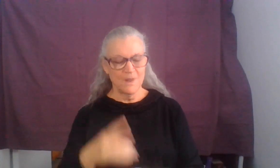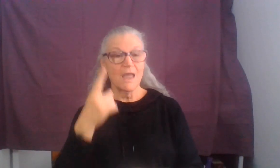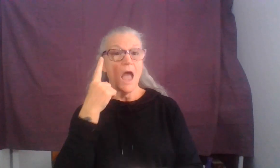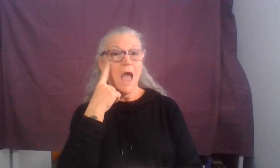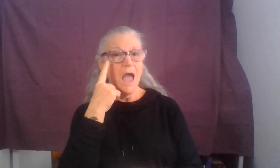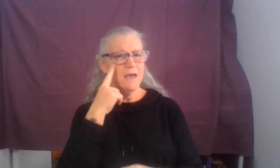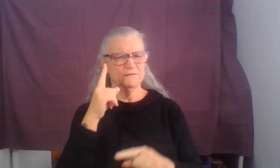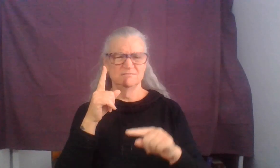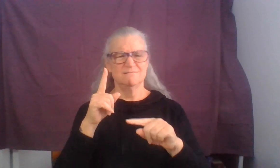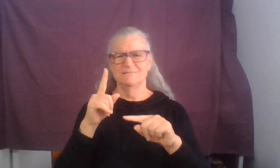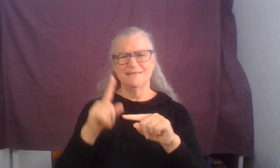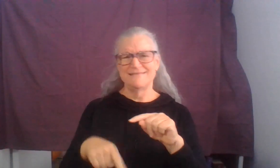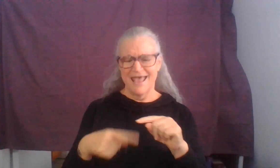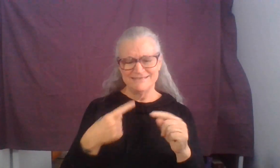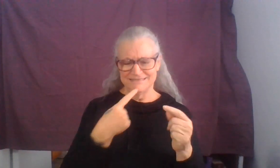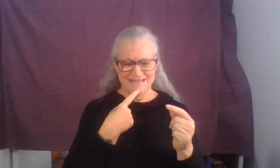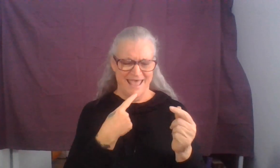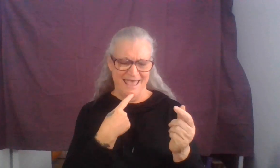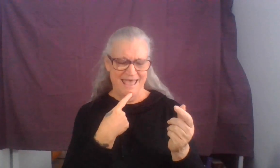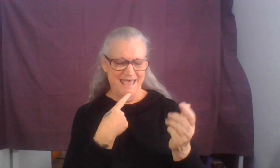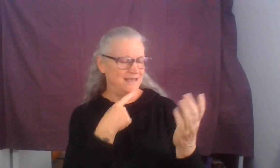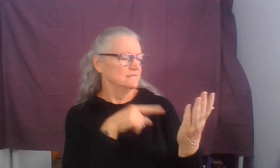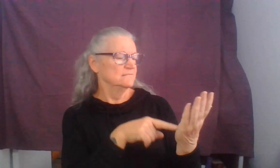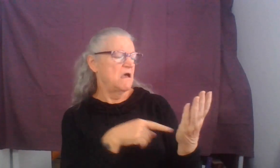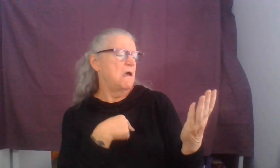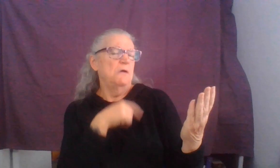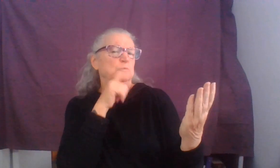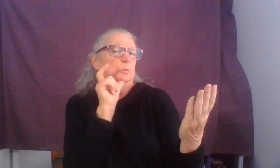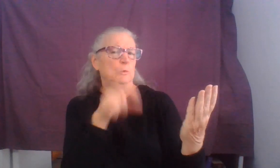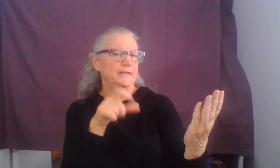The eye cannot say to the hand, I do not need you.